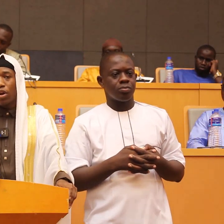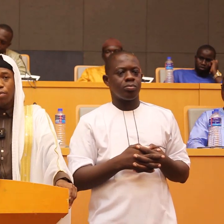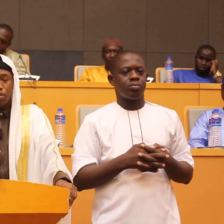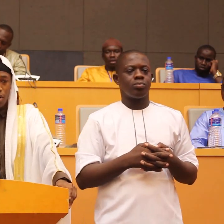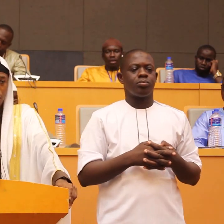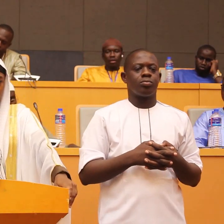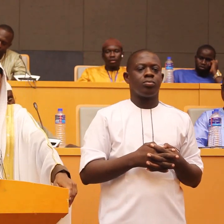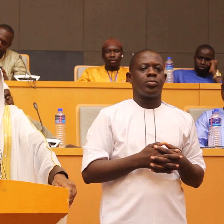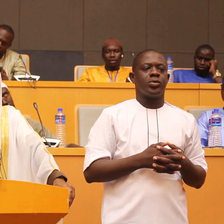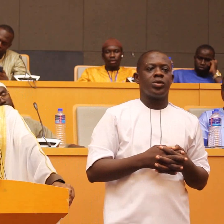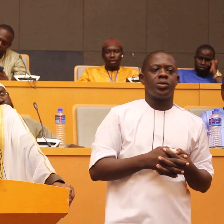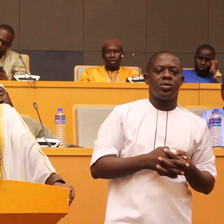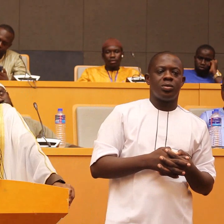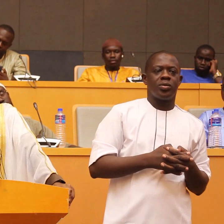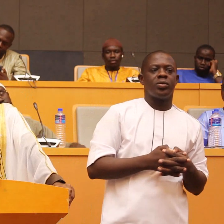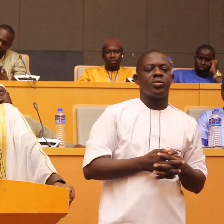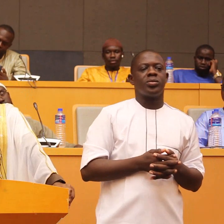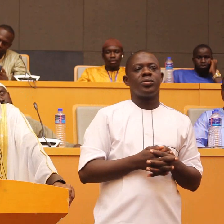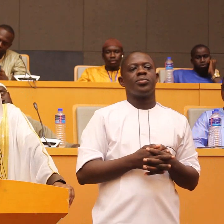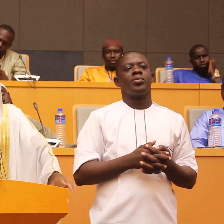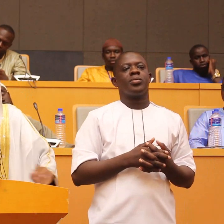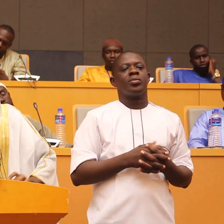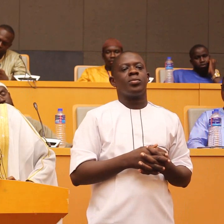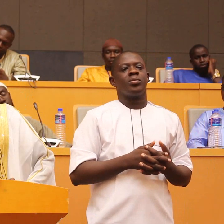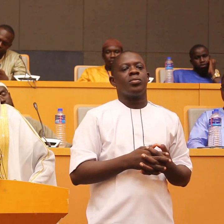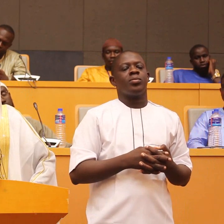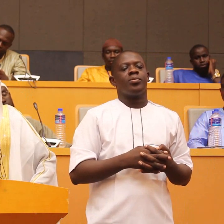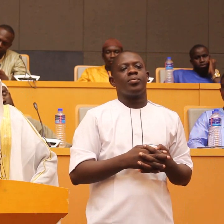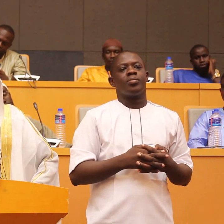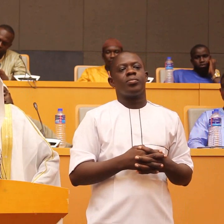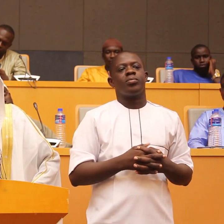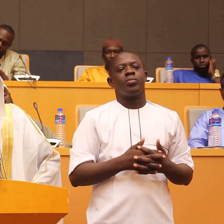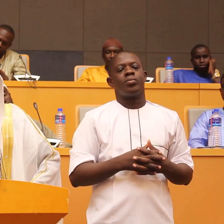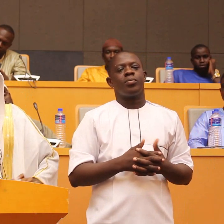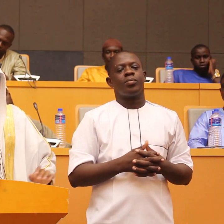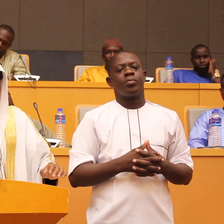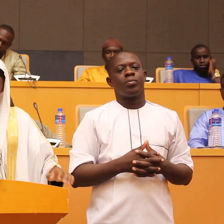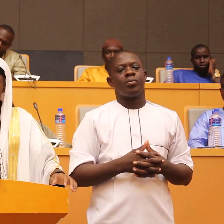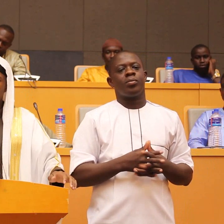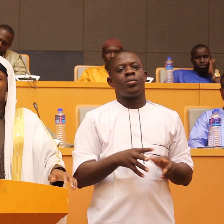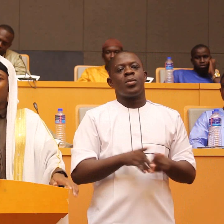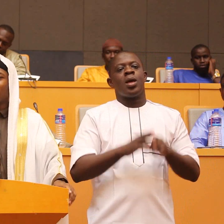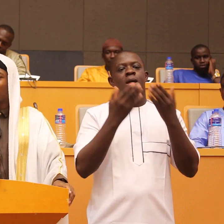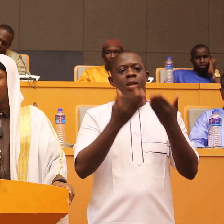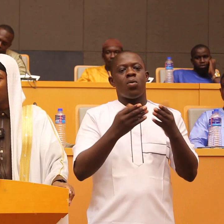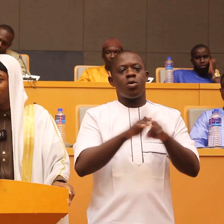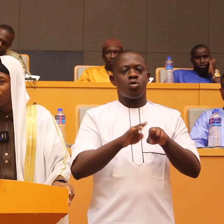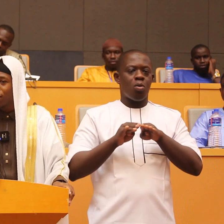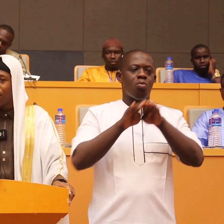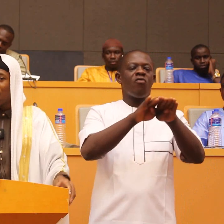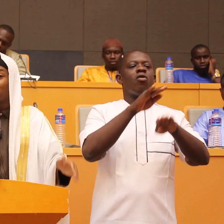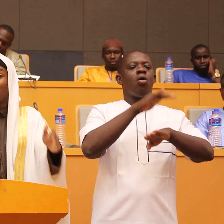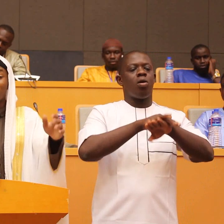nabiye muhammad sallallahu alayhi sallam ahibbati fil lah now let's move on to mawadda and